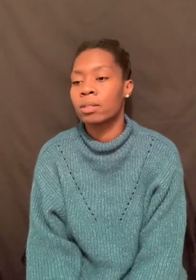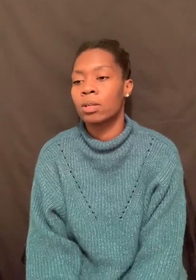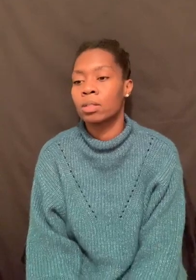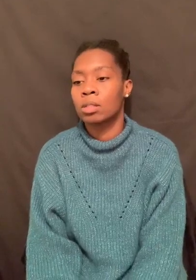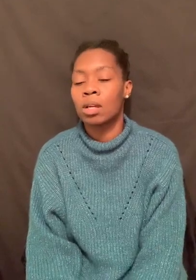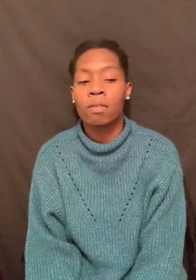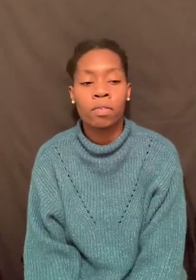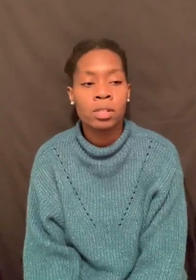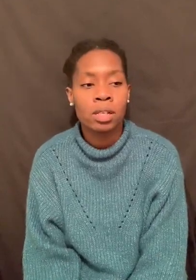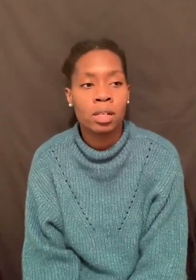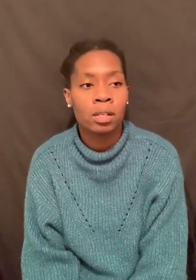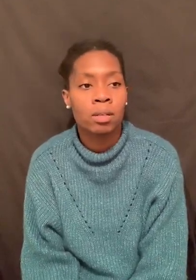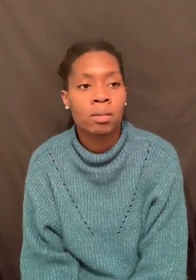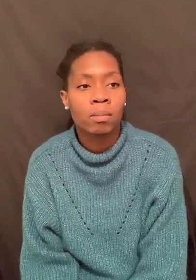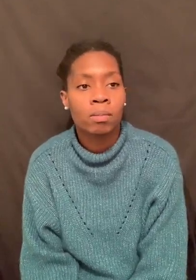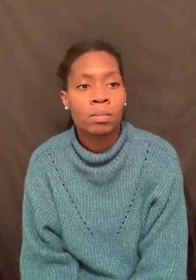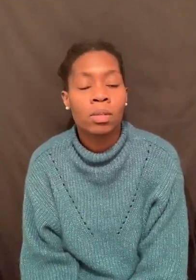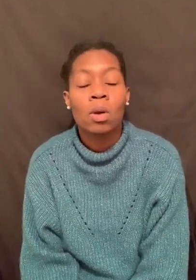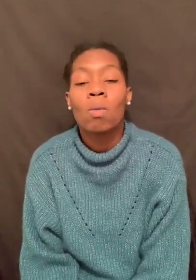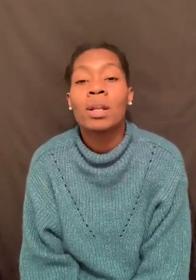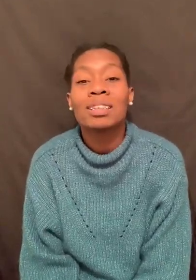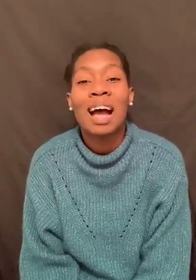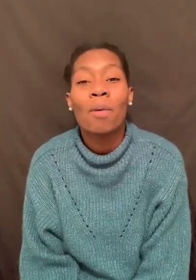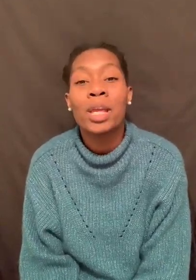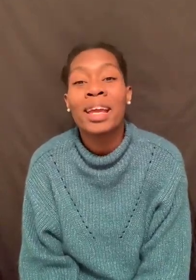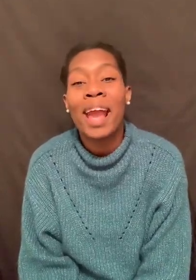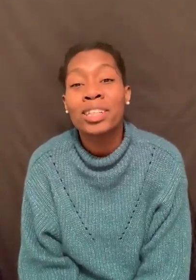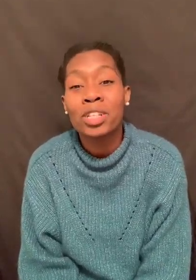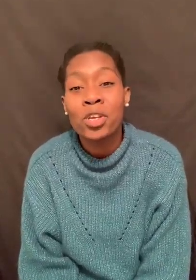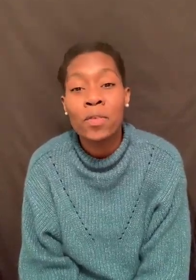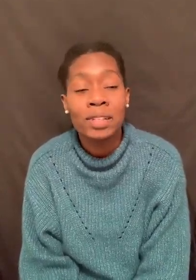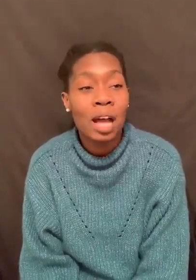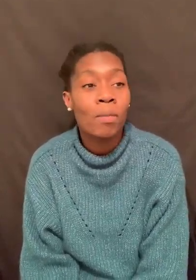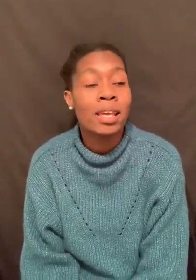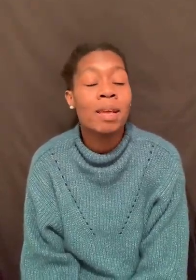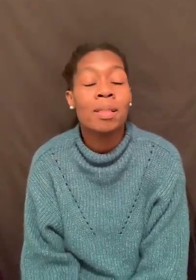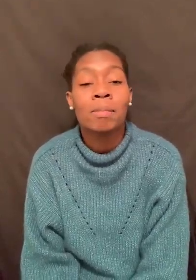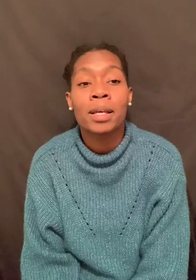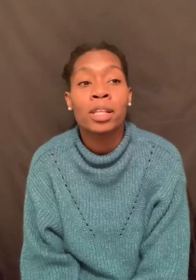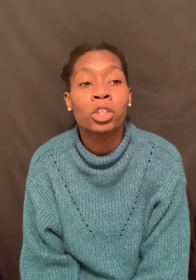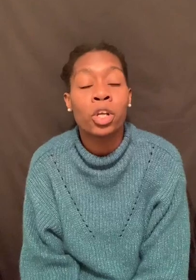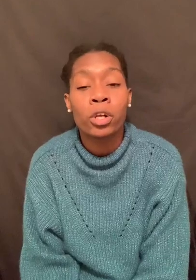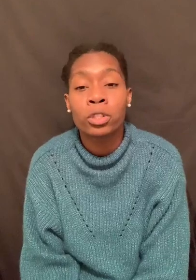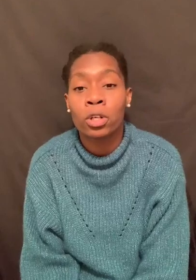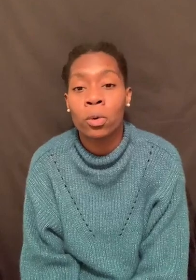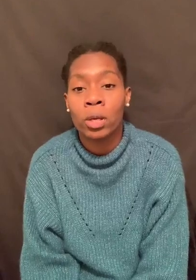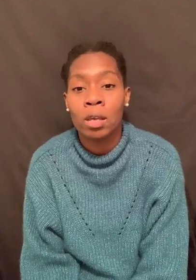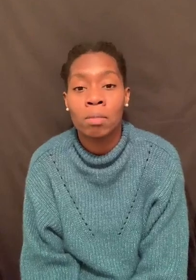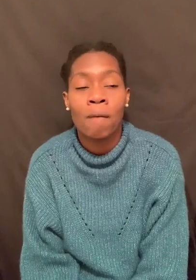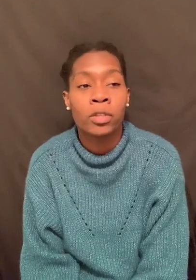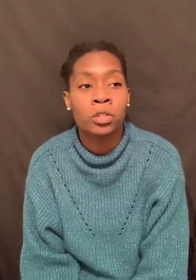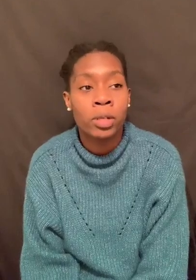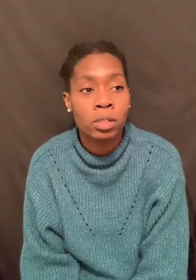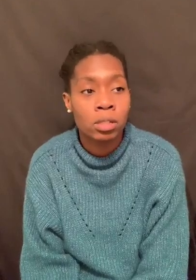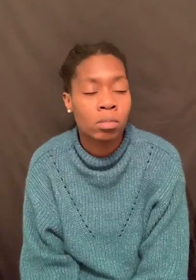excuses for sin. But it's how we engage the youth. It's how we keep them in the church, you know. Keep them off the streets.